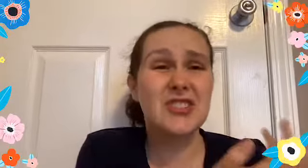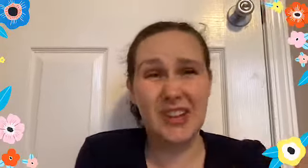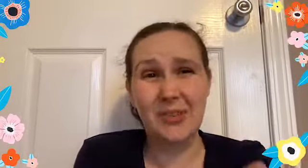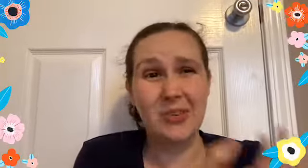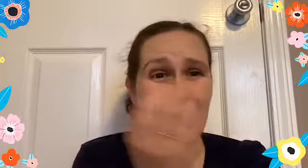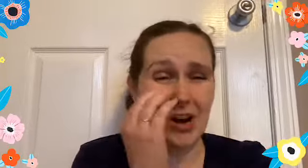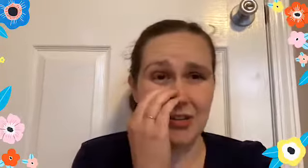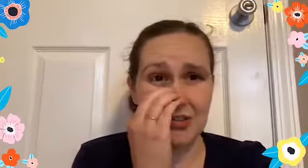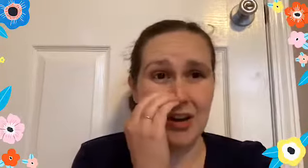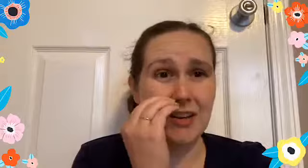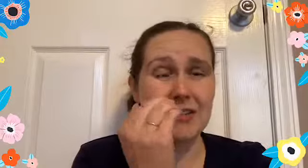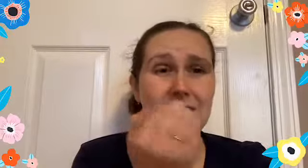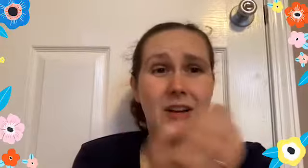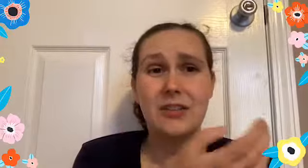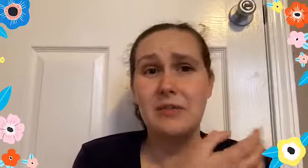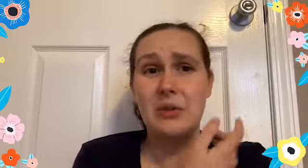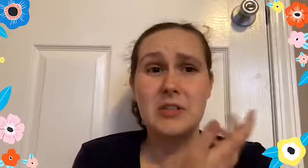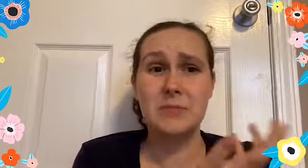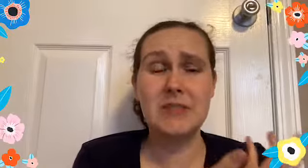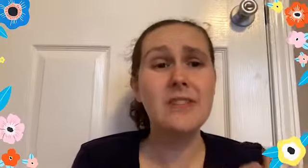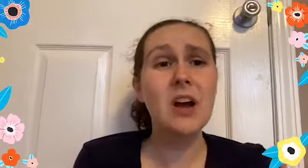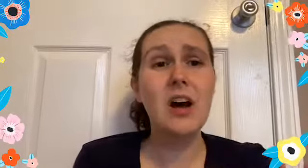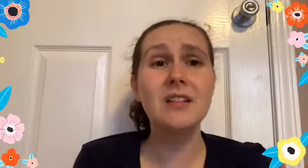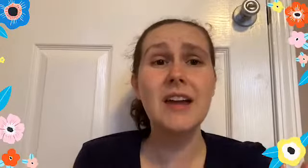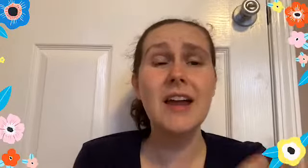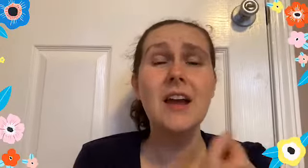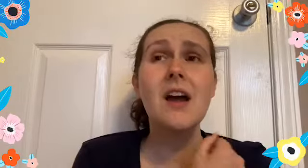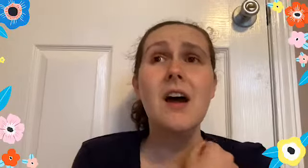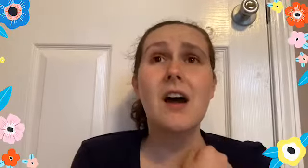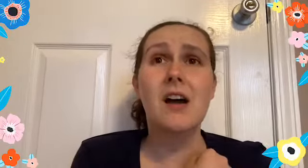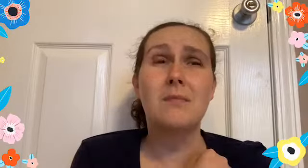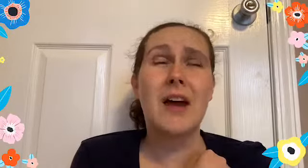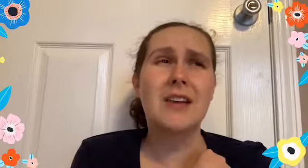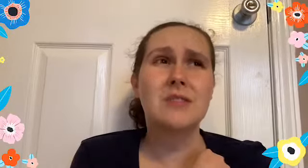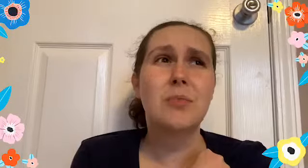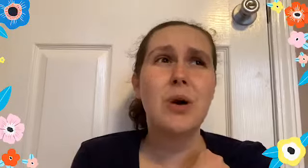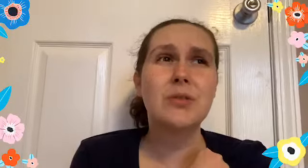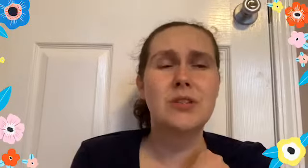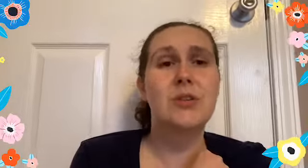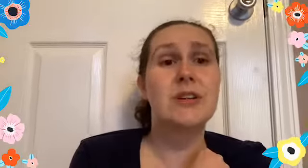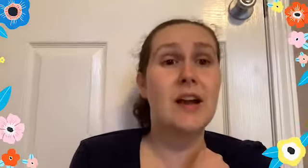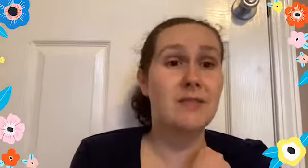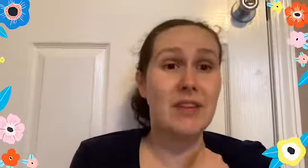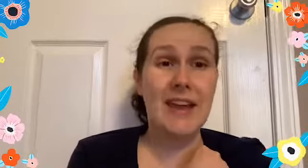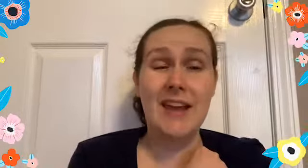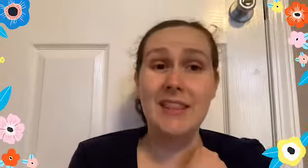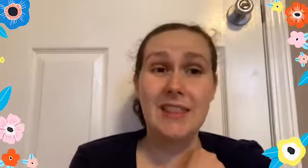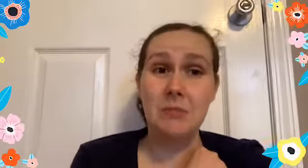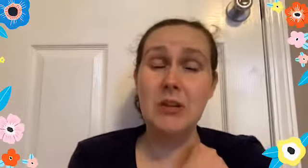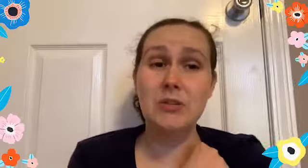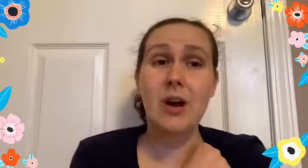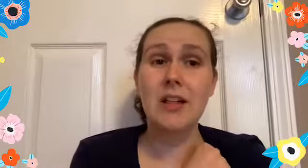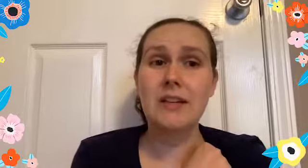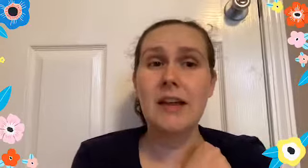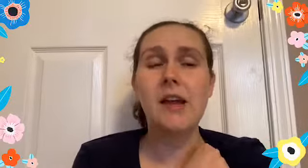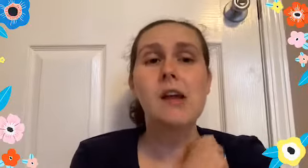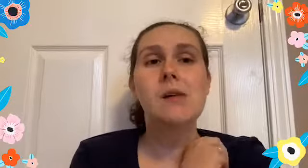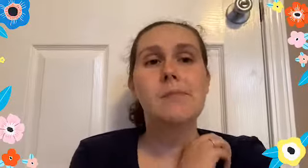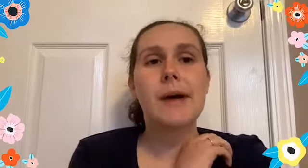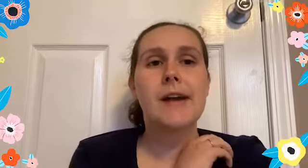general cards, not necessarily for a specific holiday. Um, I suppose you could kind of think ahead and theme it to a holiday, but,